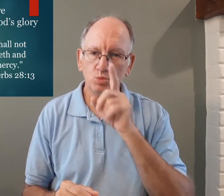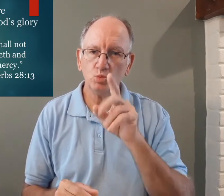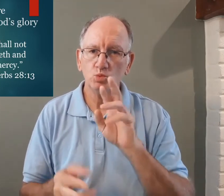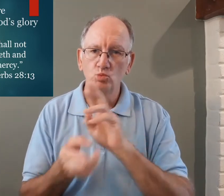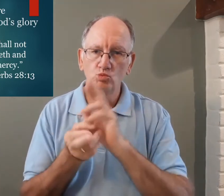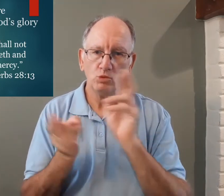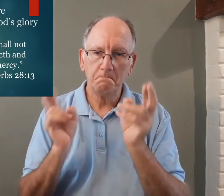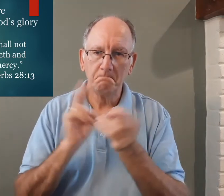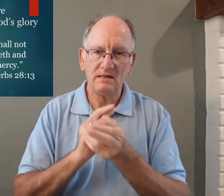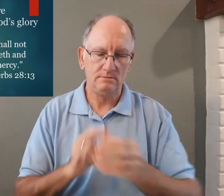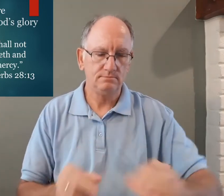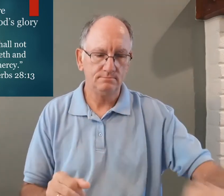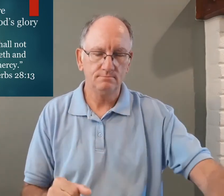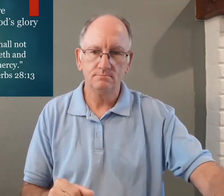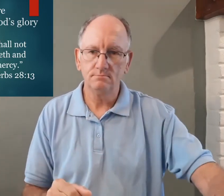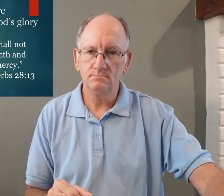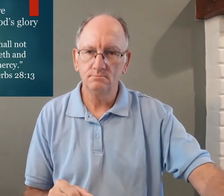you need to have true repentance